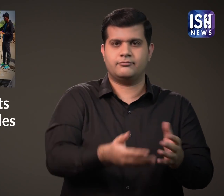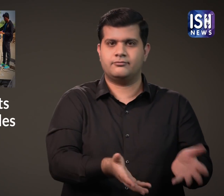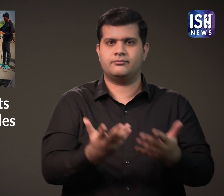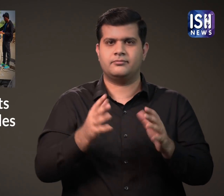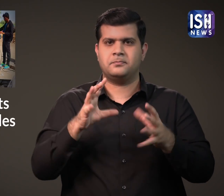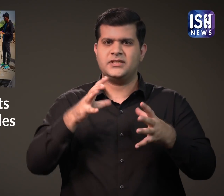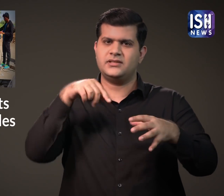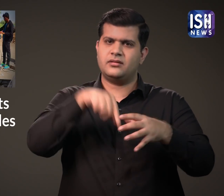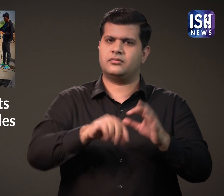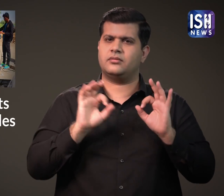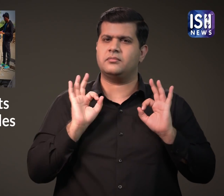operate it.